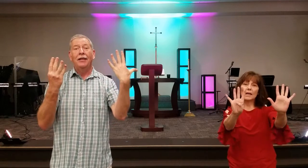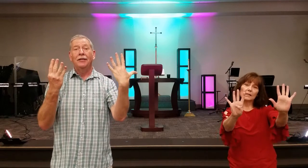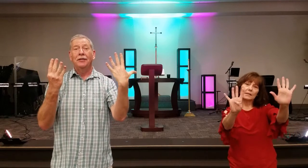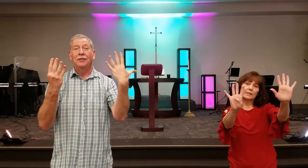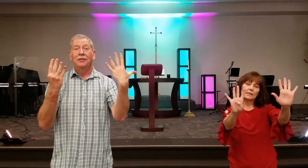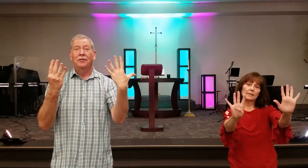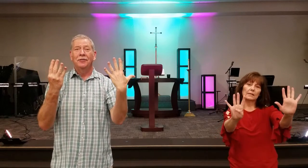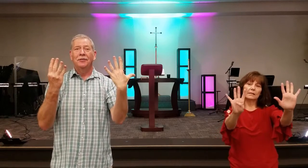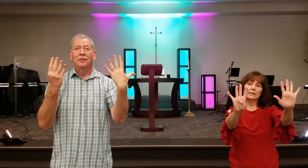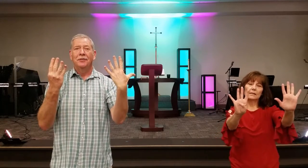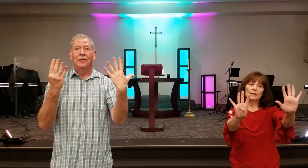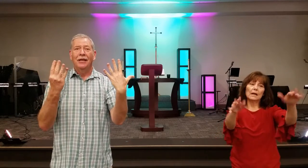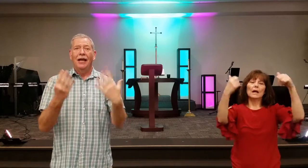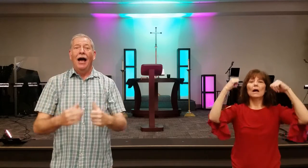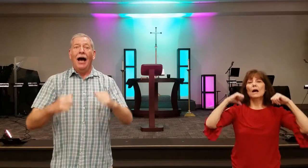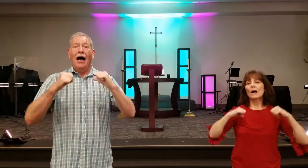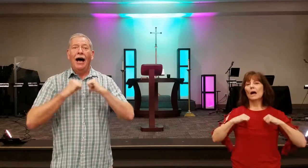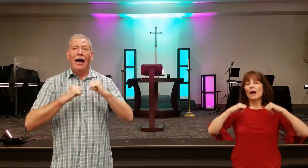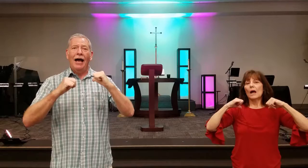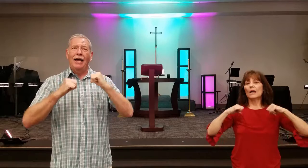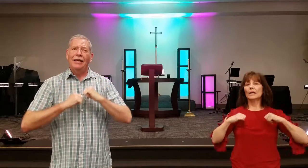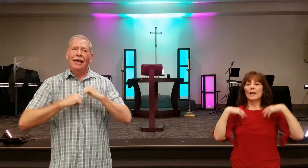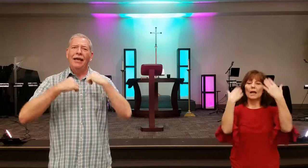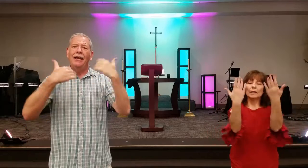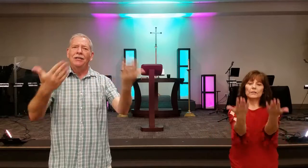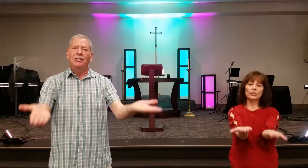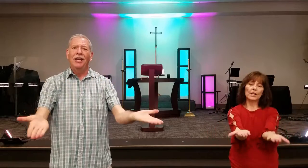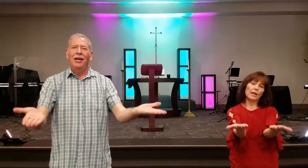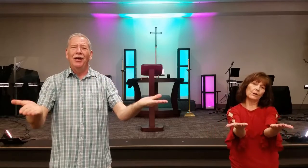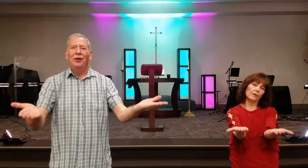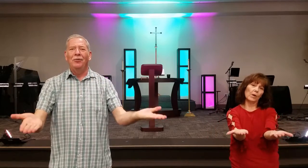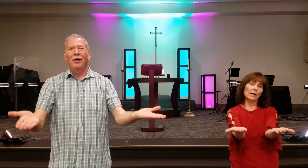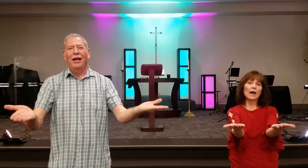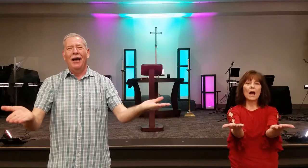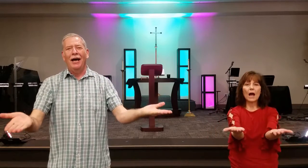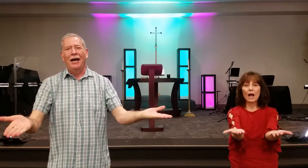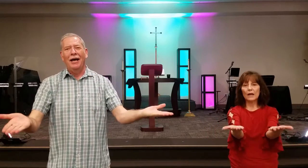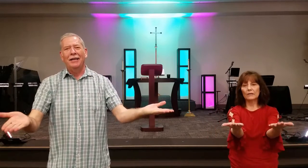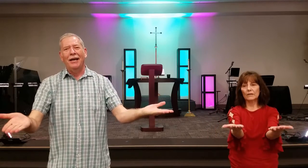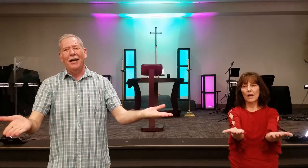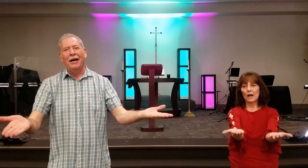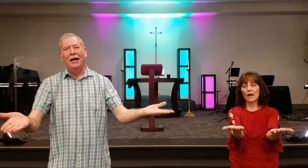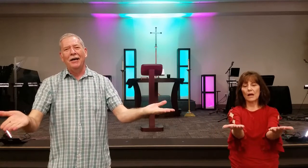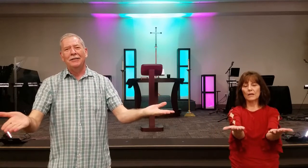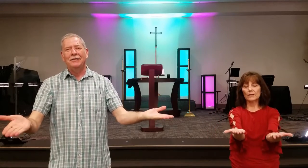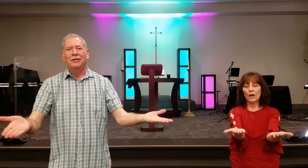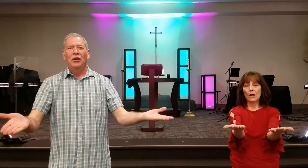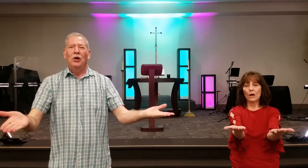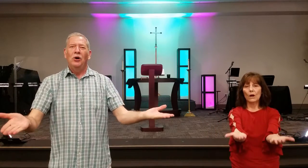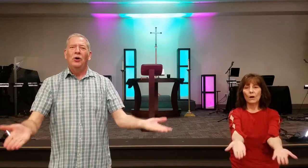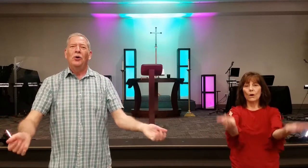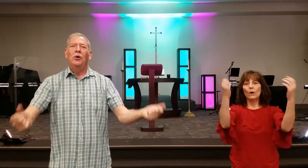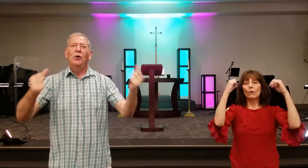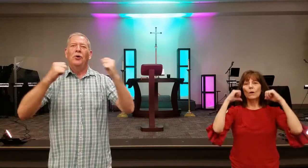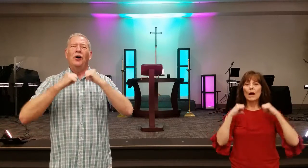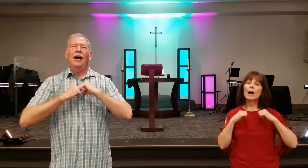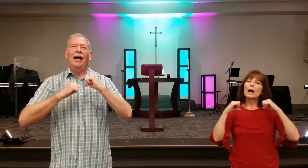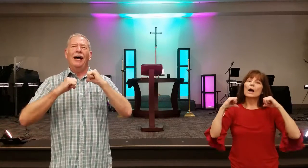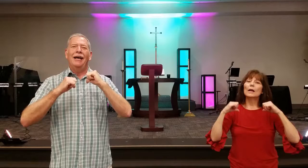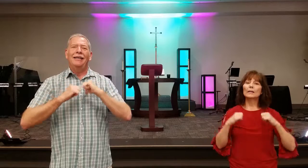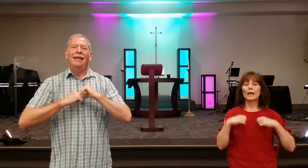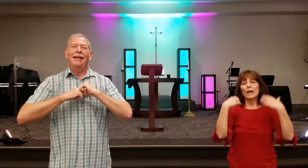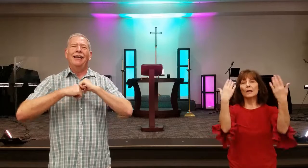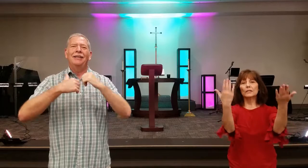have nine I can share what I've got Oh,